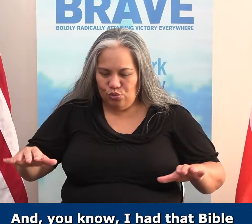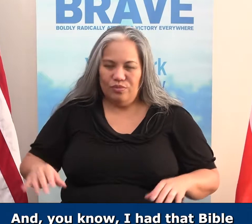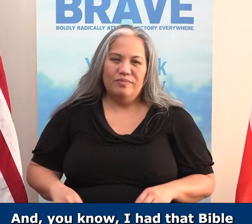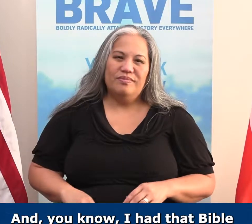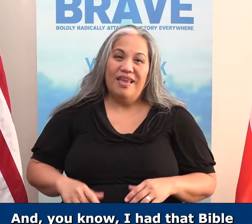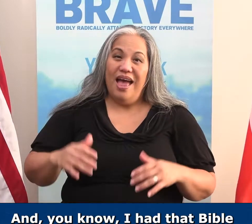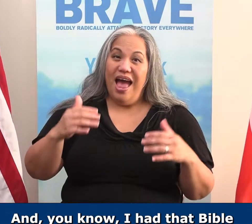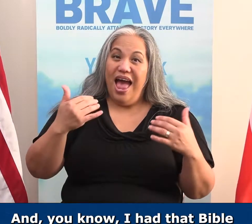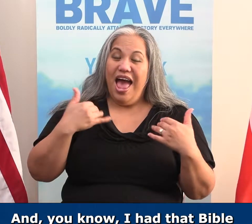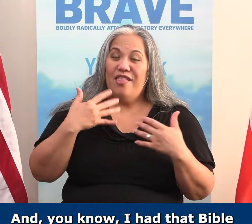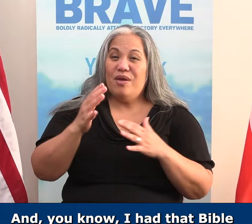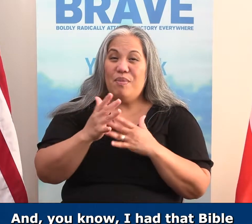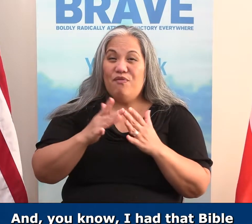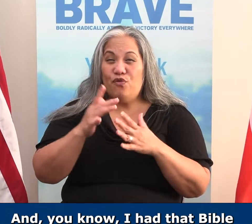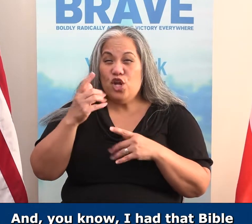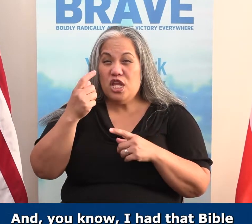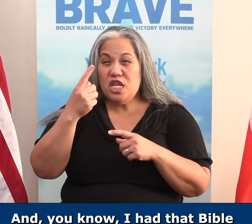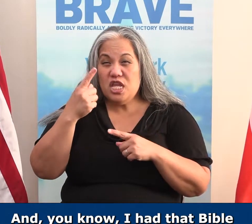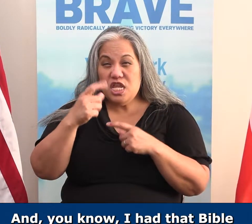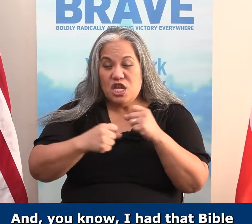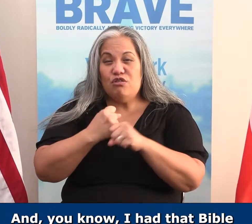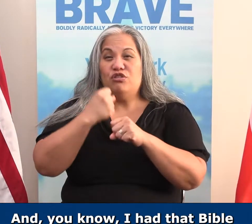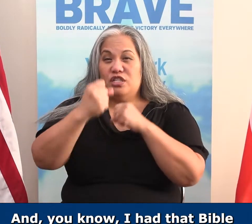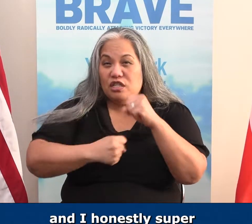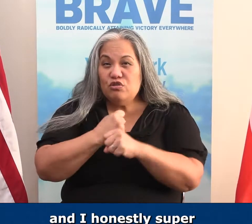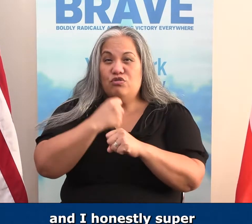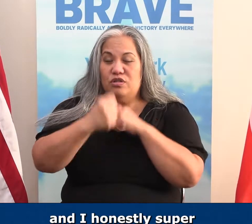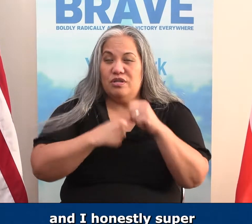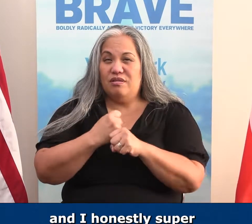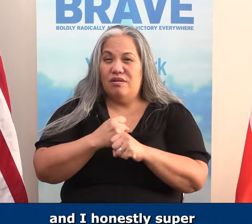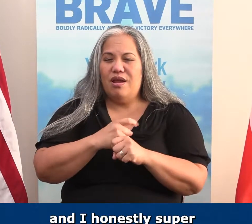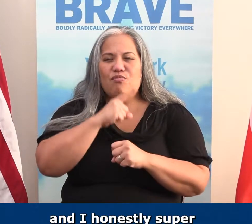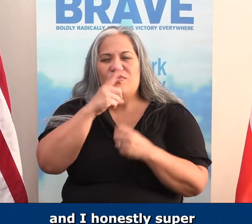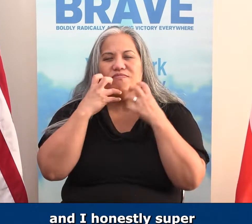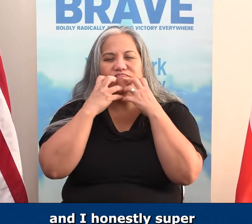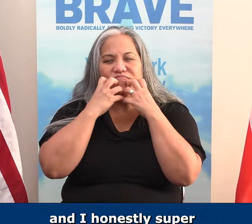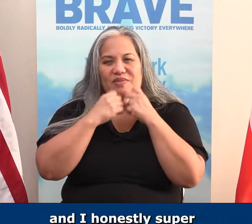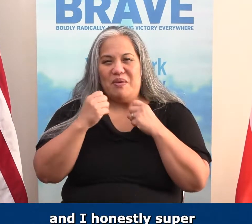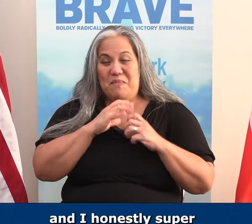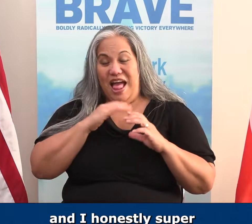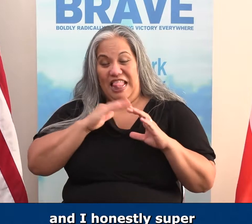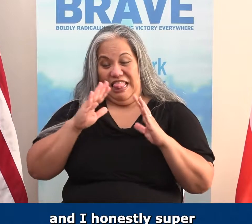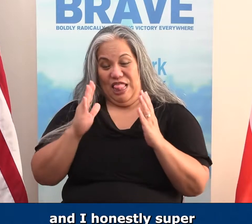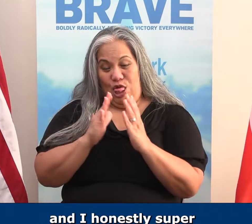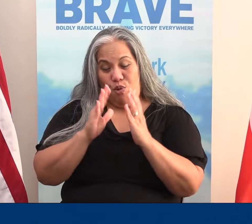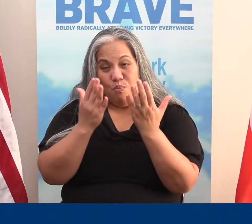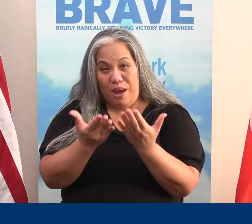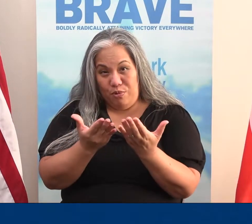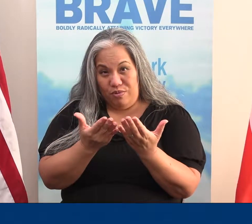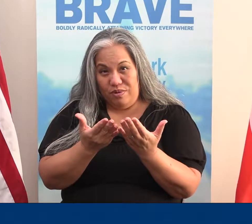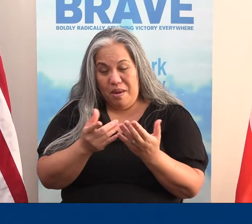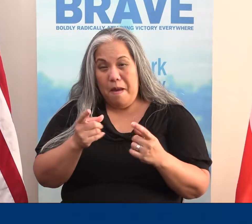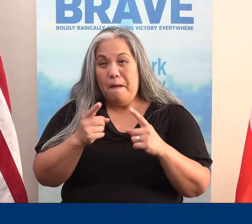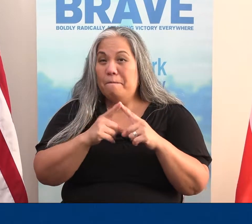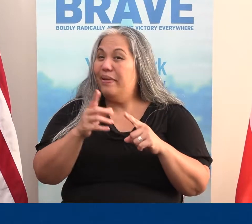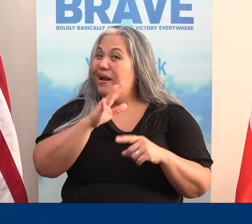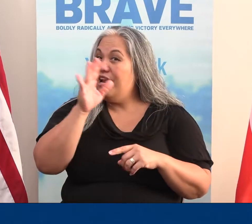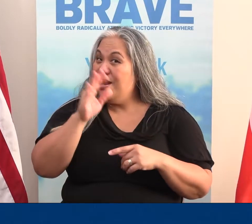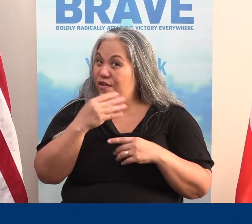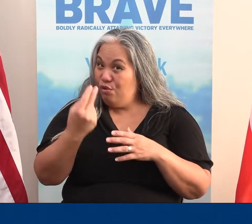And, you know, I had that Bible for years and years and years. And I honestly super treasured my little Bible, but I never read